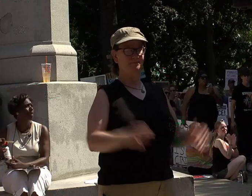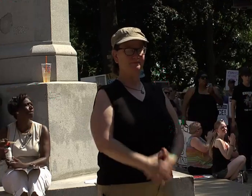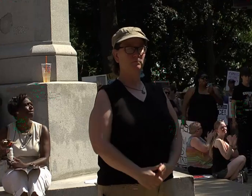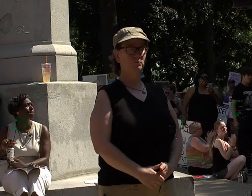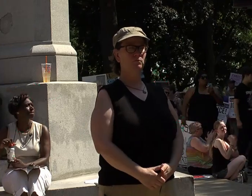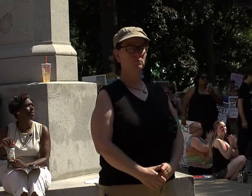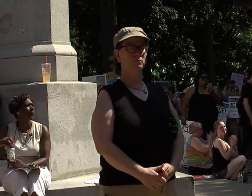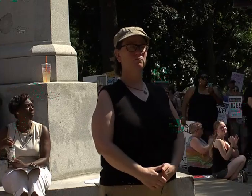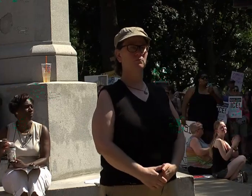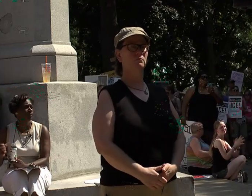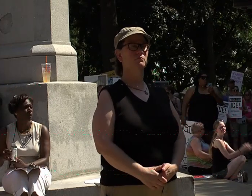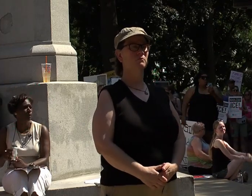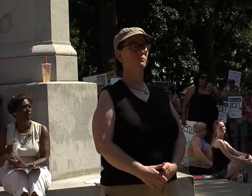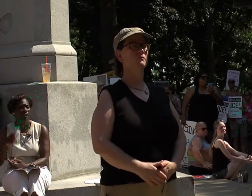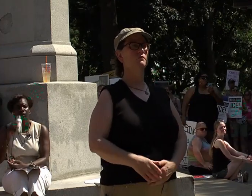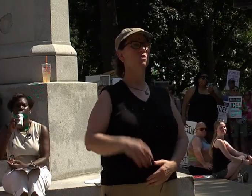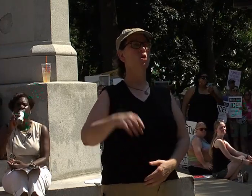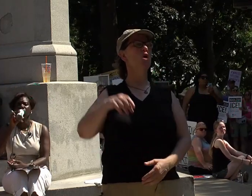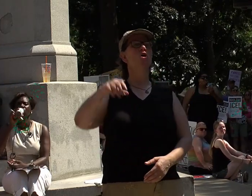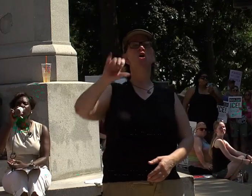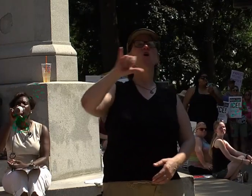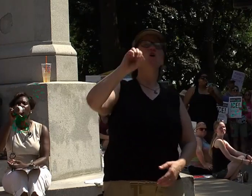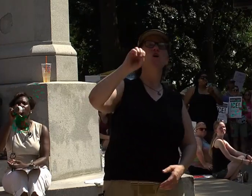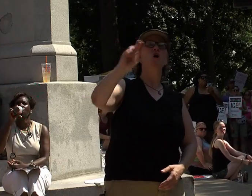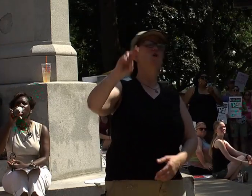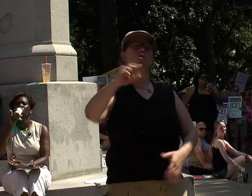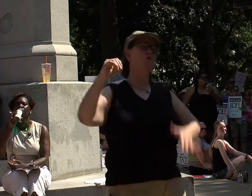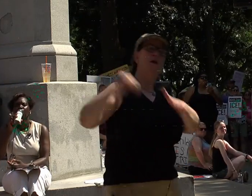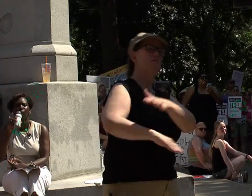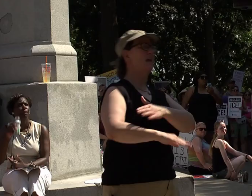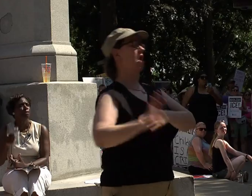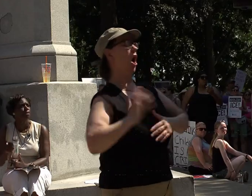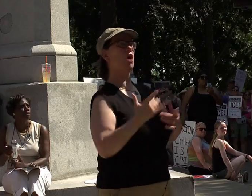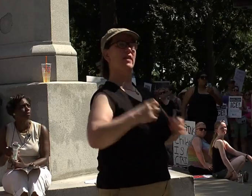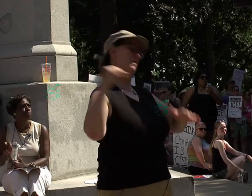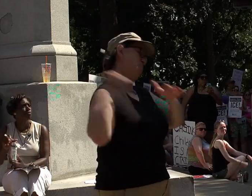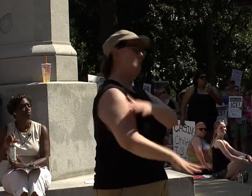You invaded our land and now you want to throw us out because you feel superior because you're white.